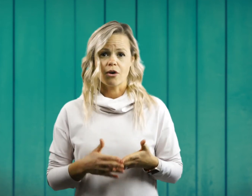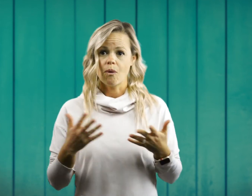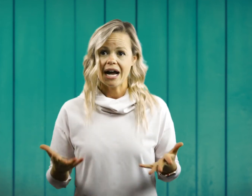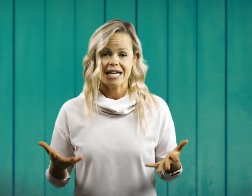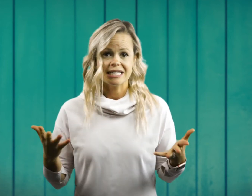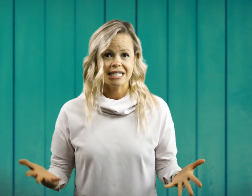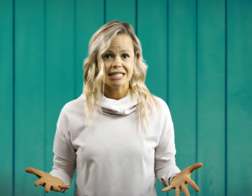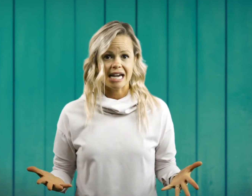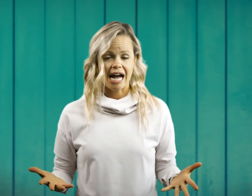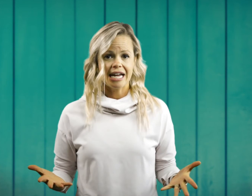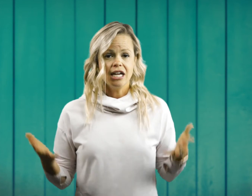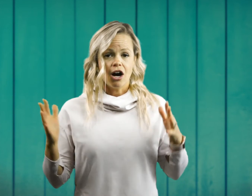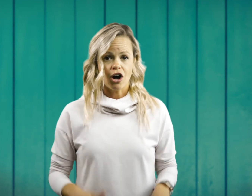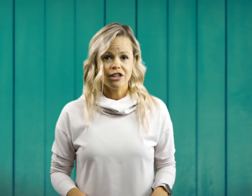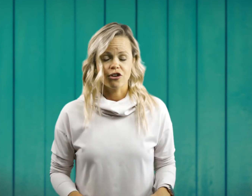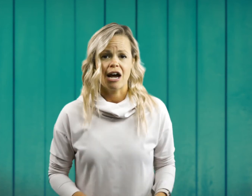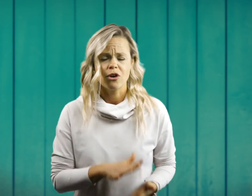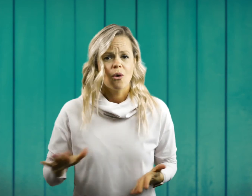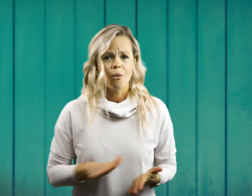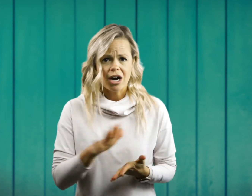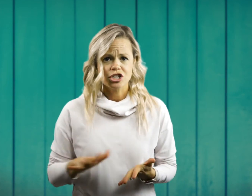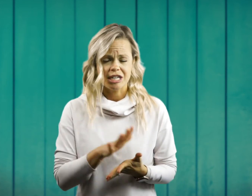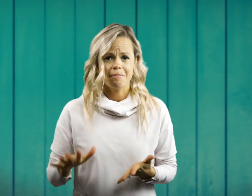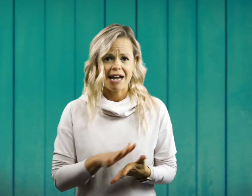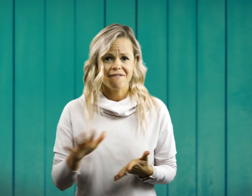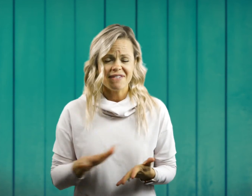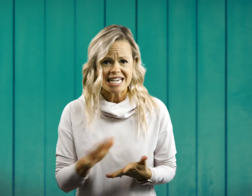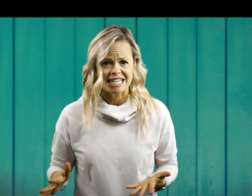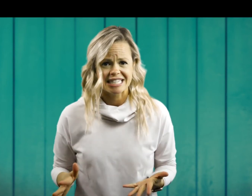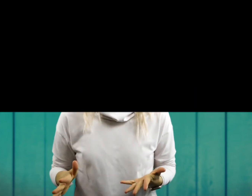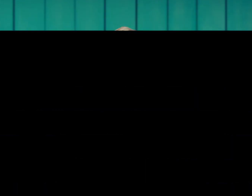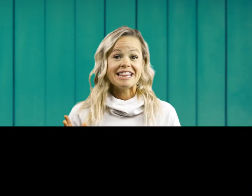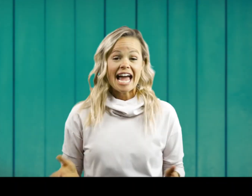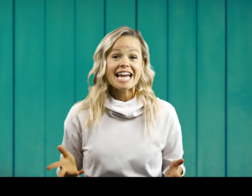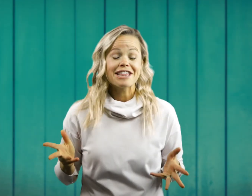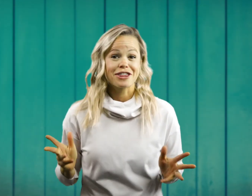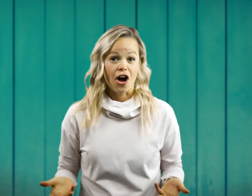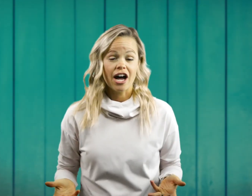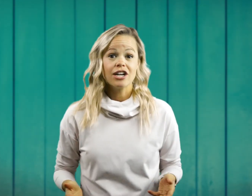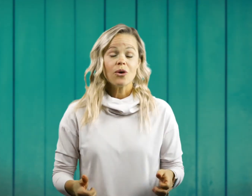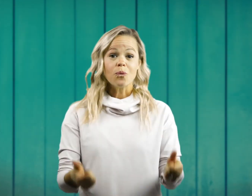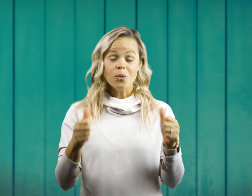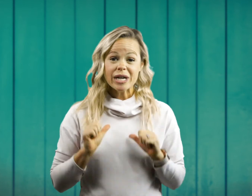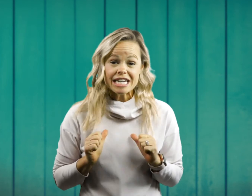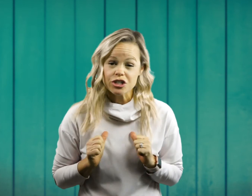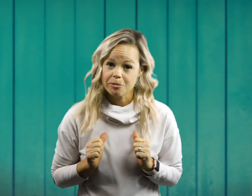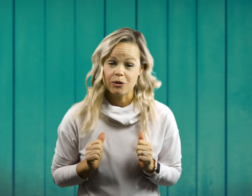They why is this guy on the ground washing my feet? They thought we should be